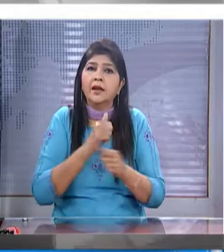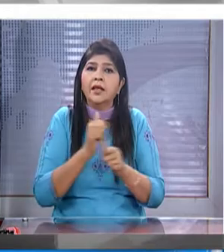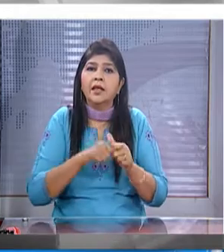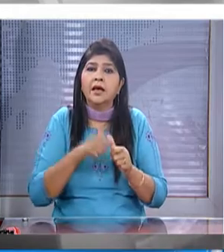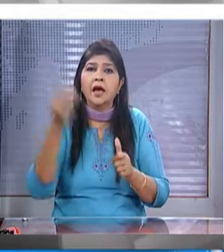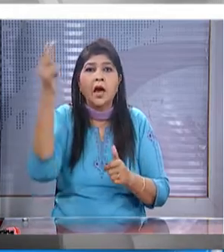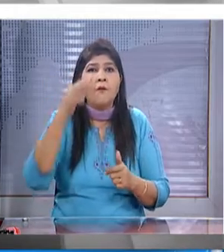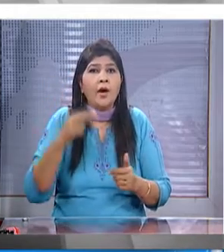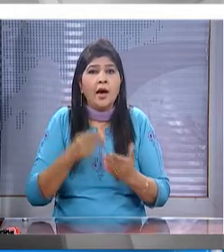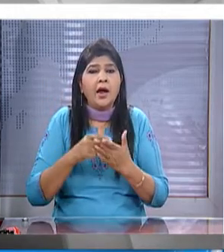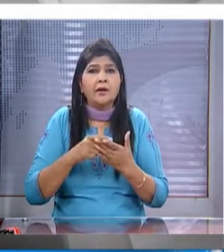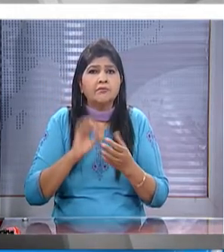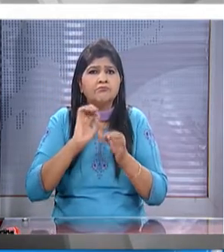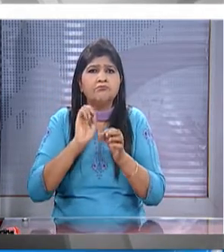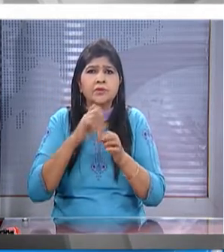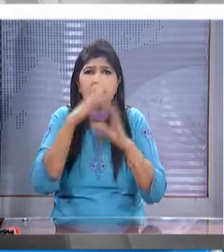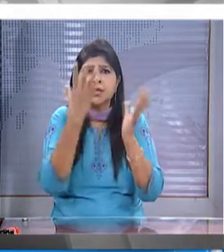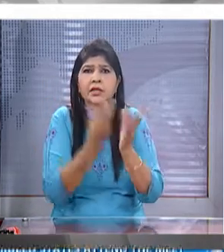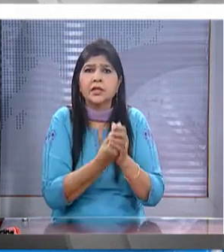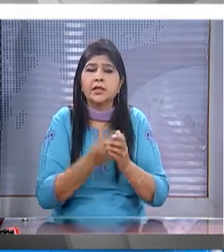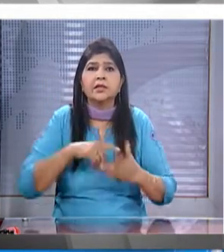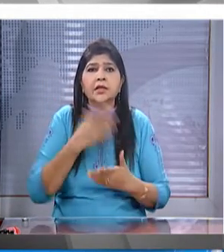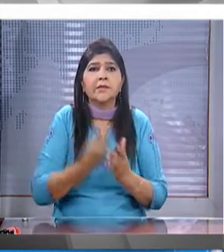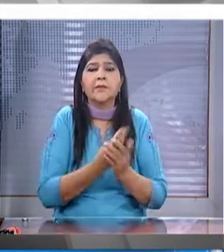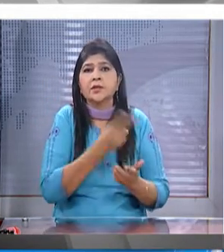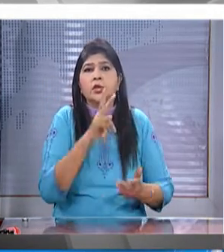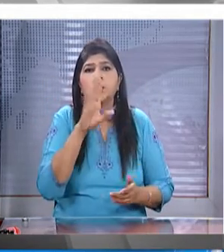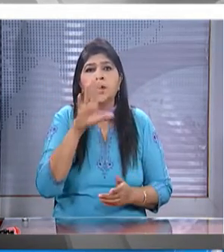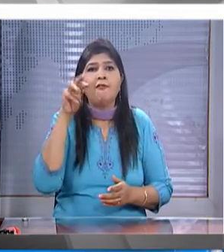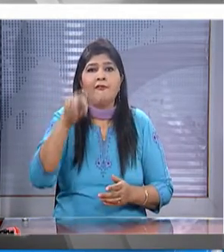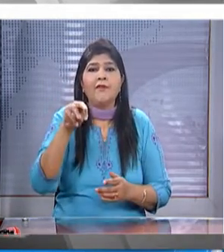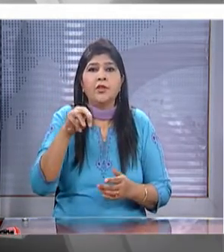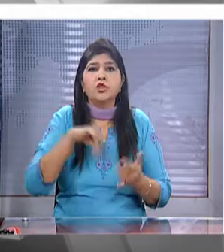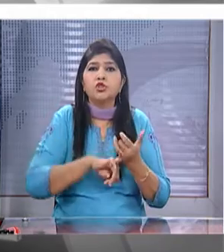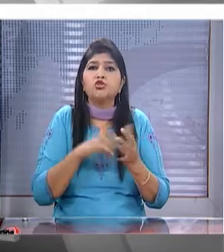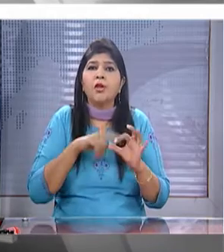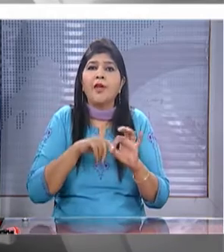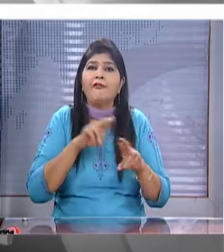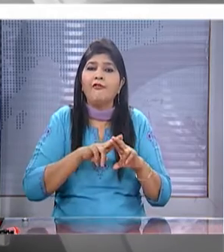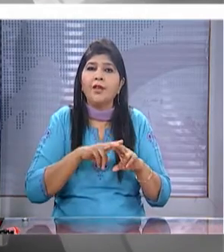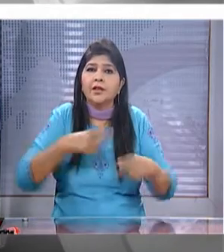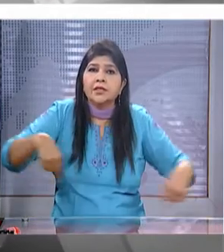of architecture the temple premises is spread over 25 000 square feet area